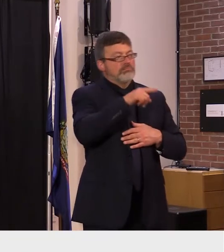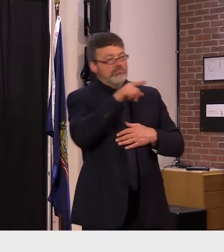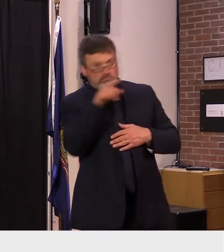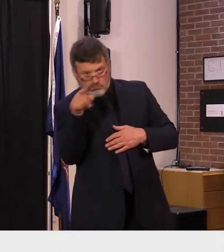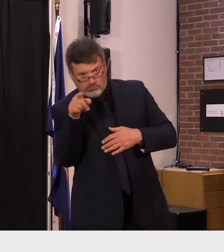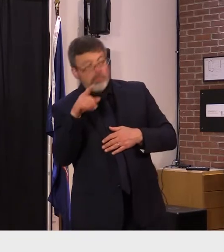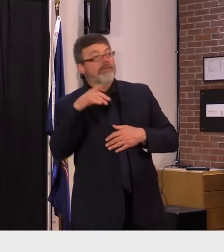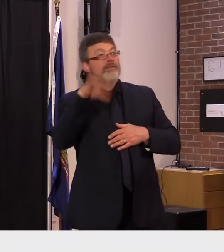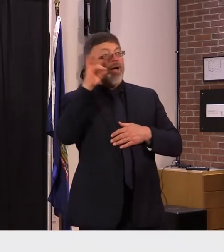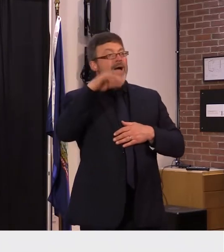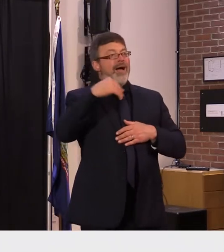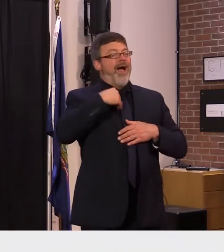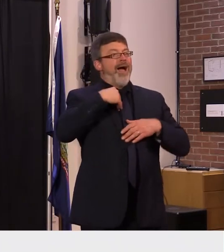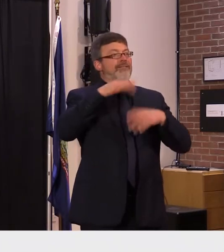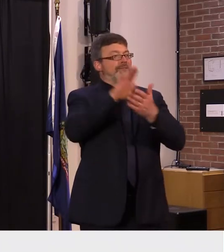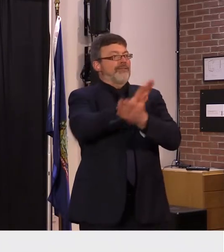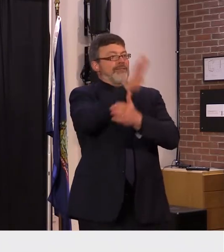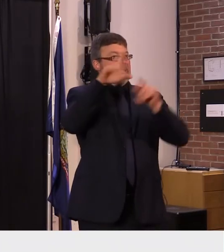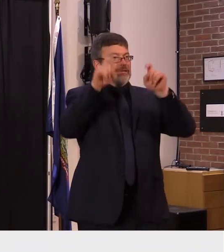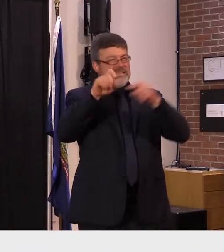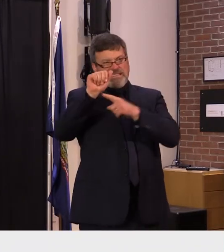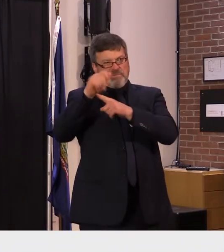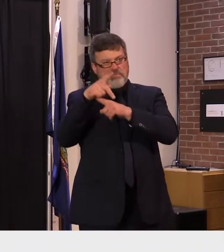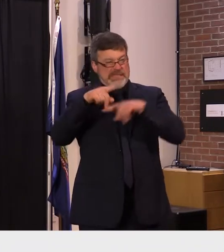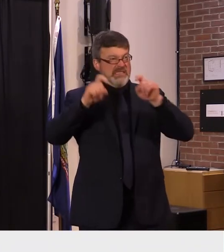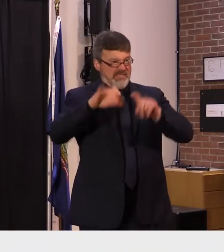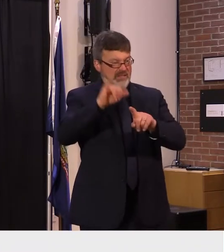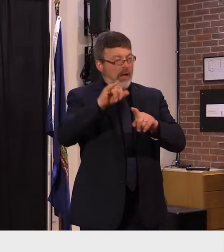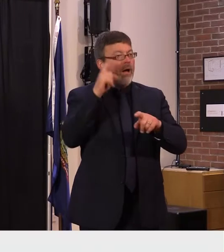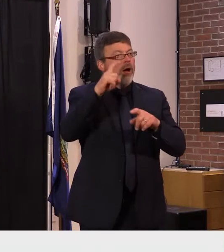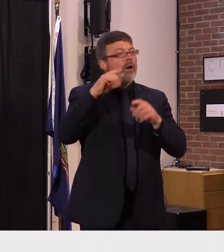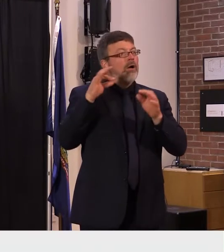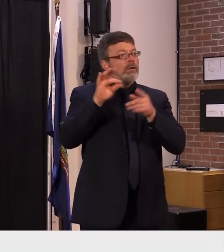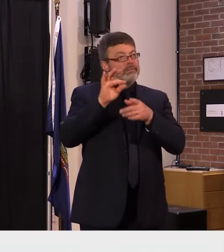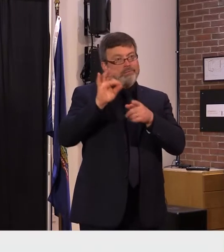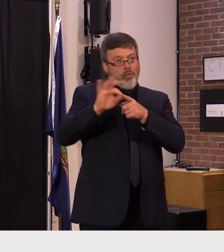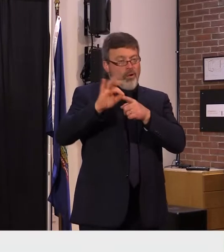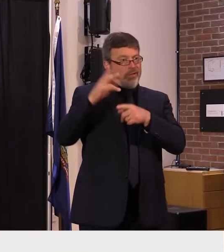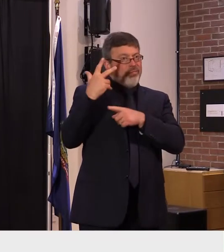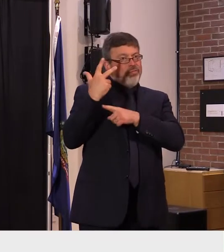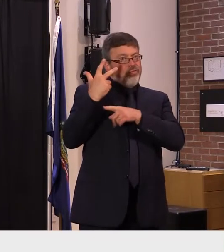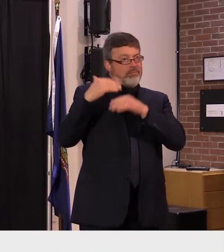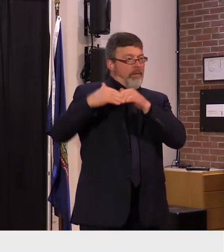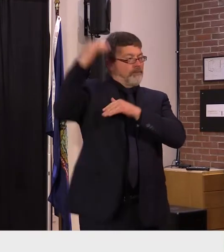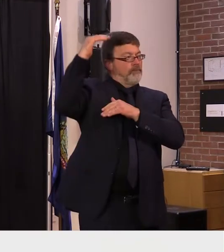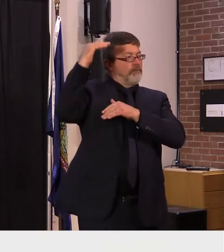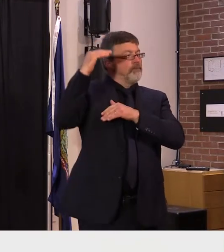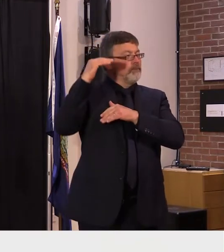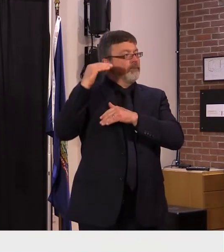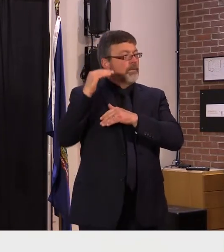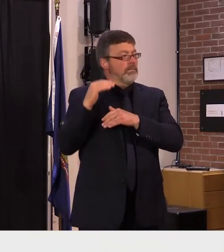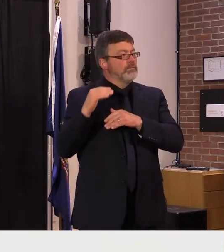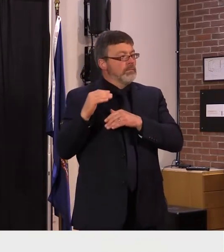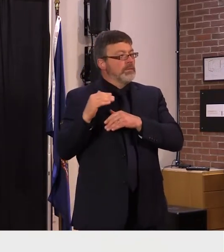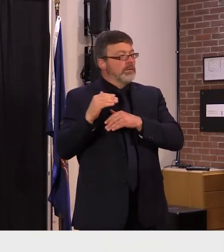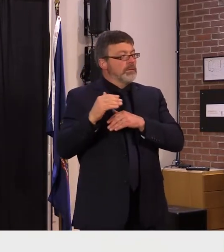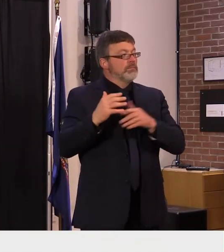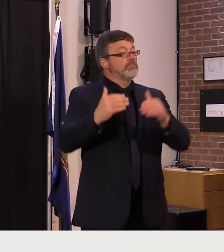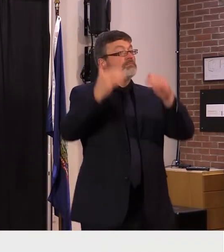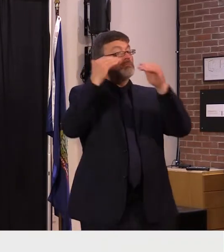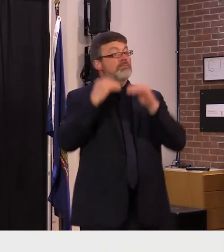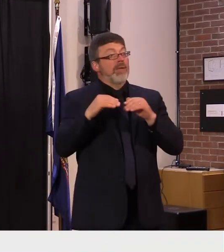what's necessary to receive college credit for an exam second high school metric pertains to cte programs